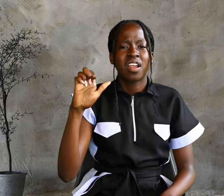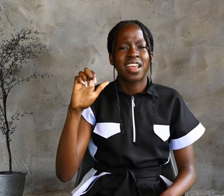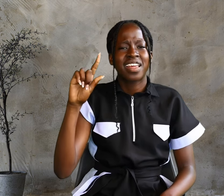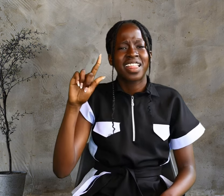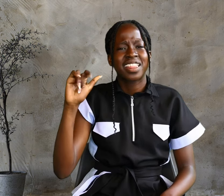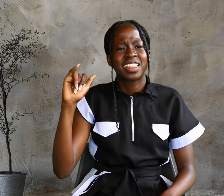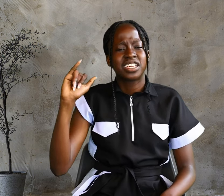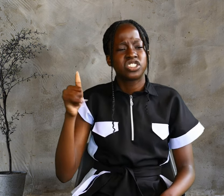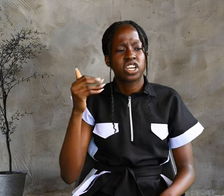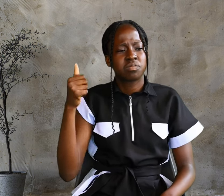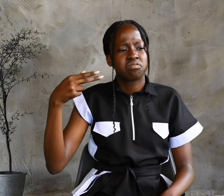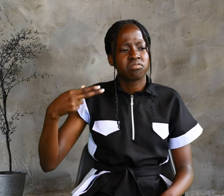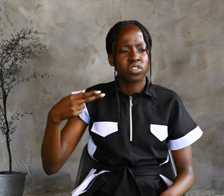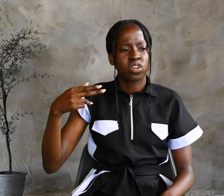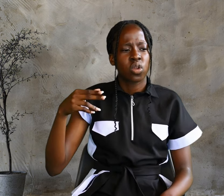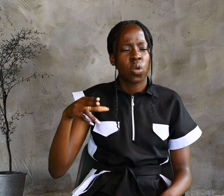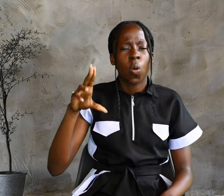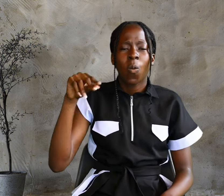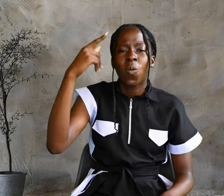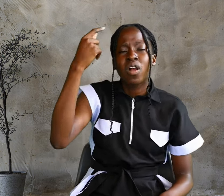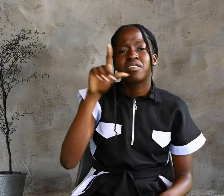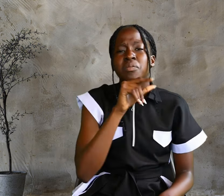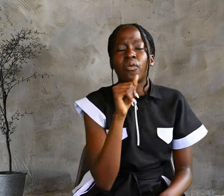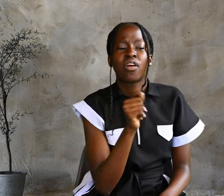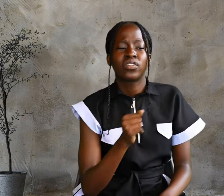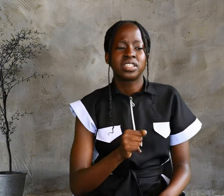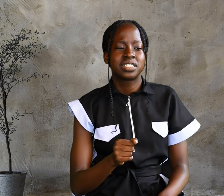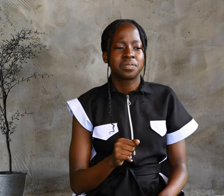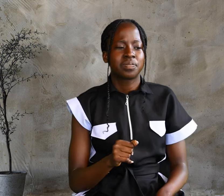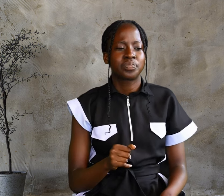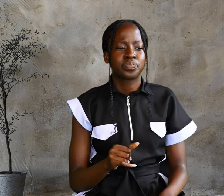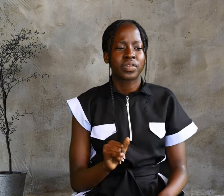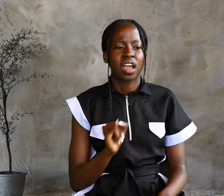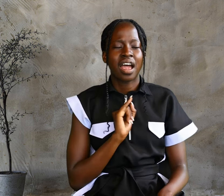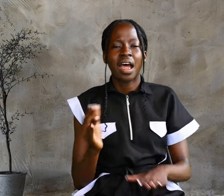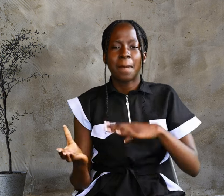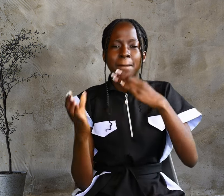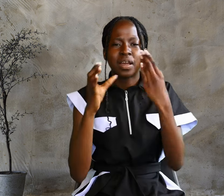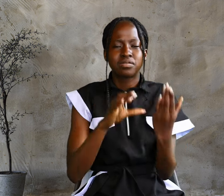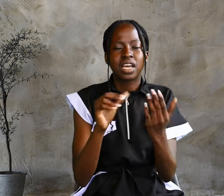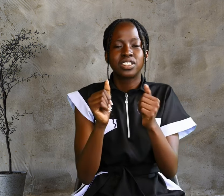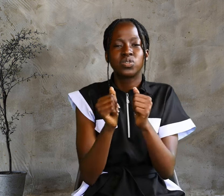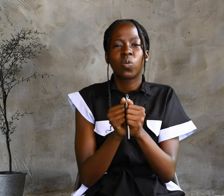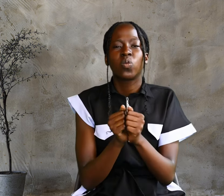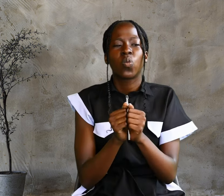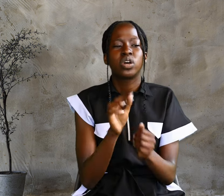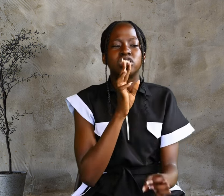Elijah, nor the prophet? I baptize with water.